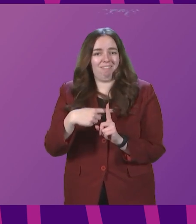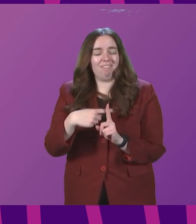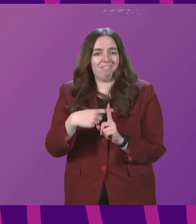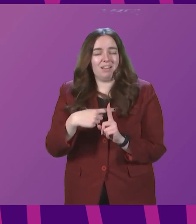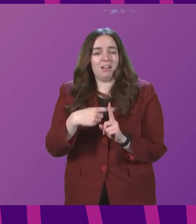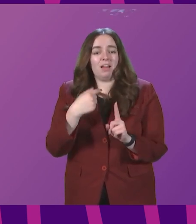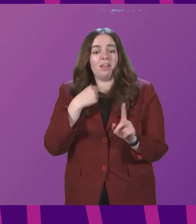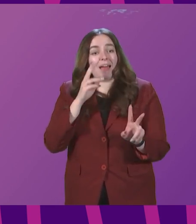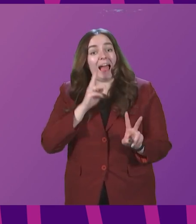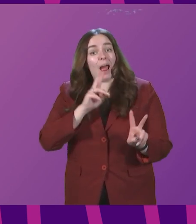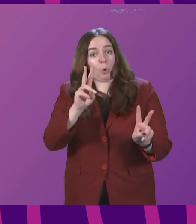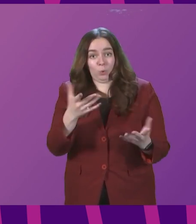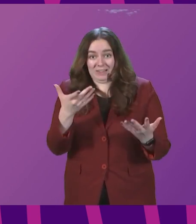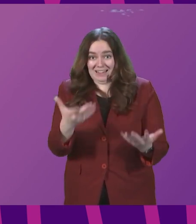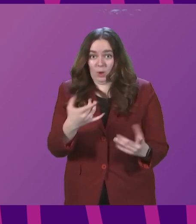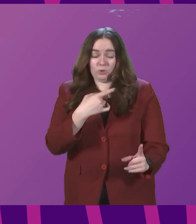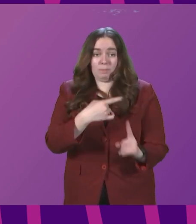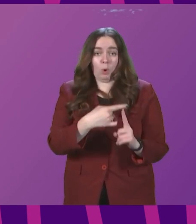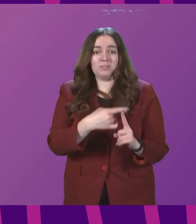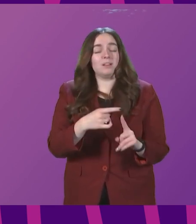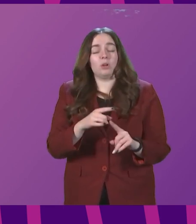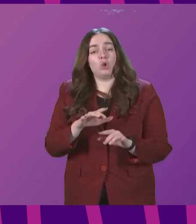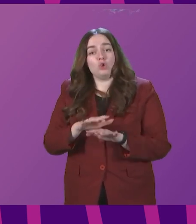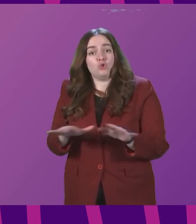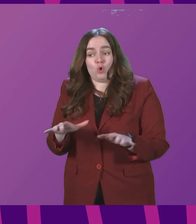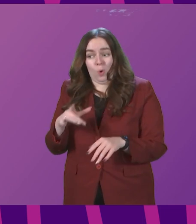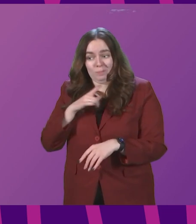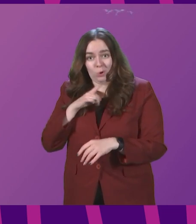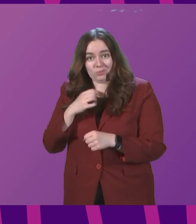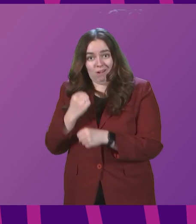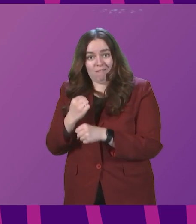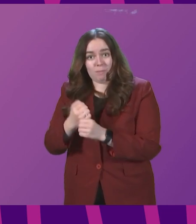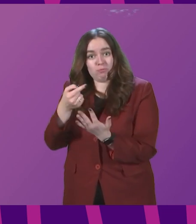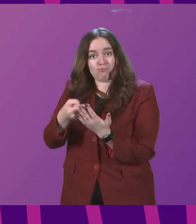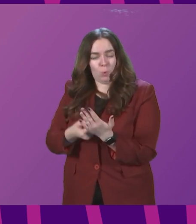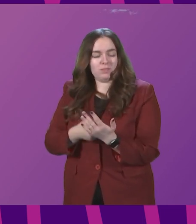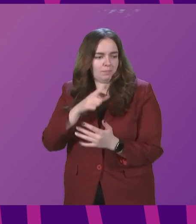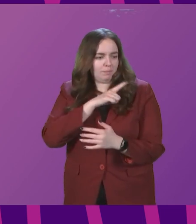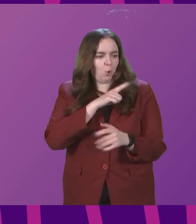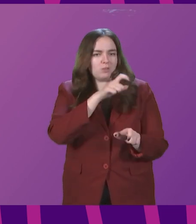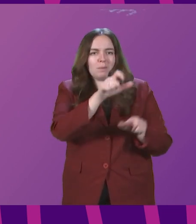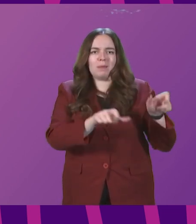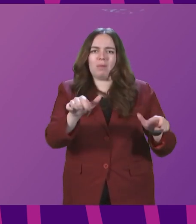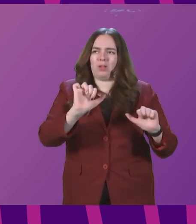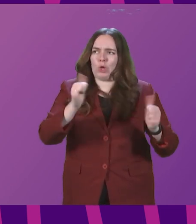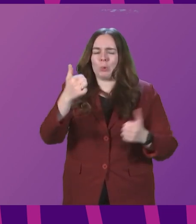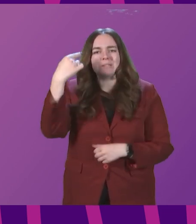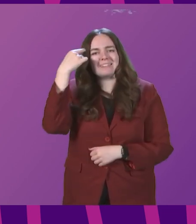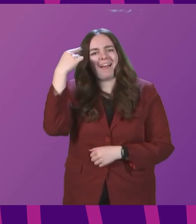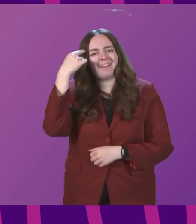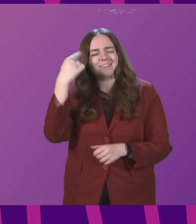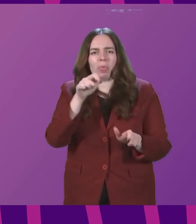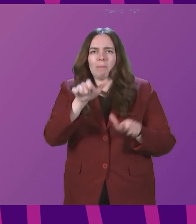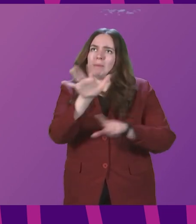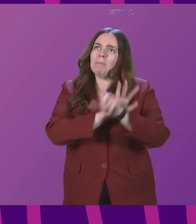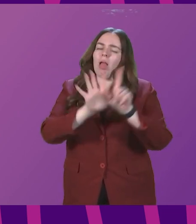outlook is much better now, not because of government restrictions, but because of people's good sense. The people of